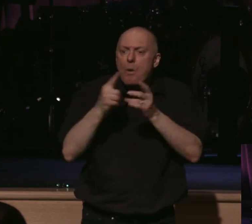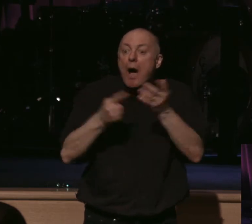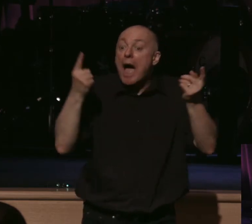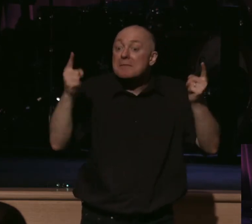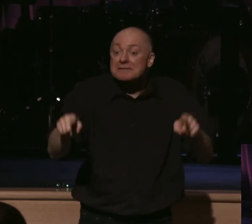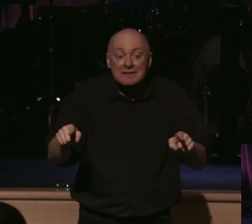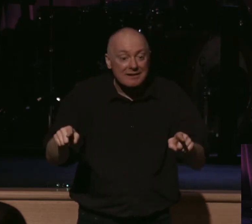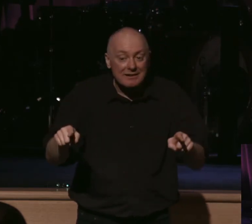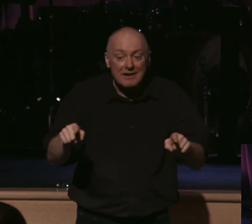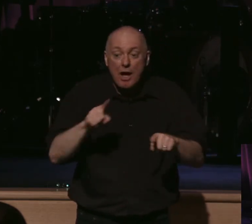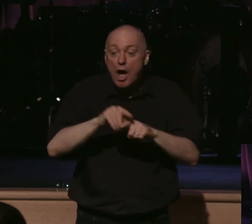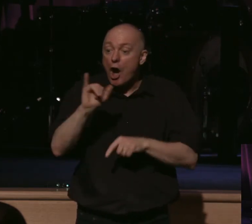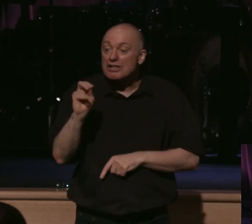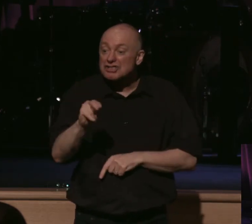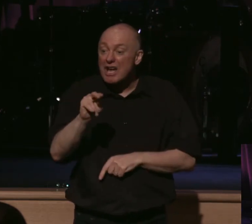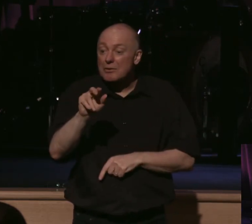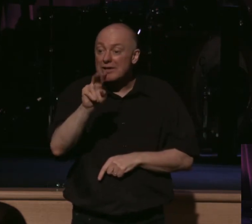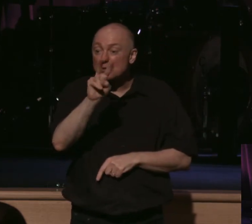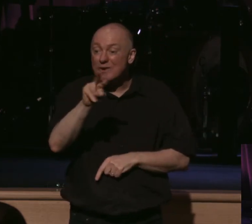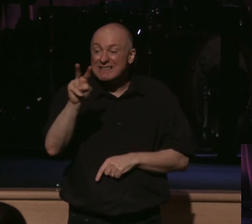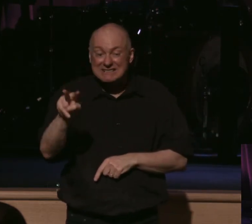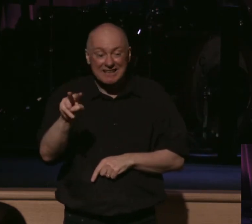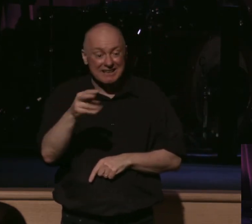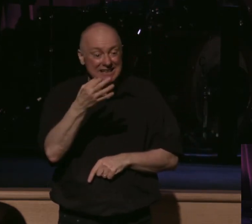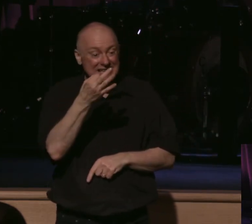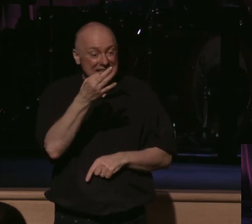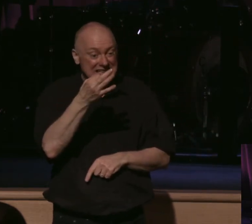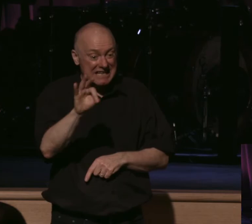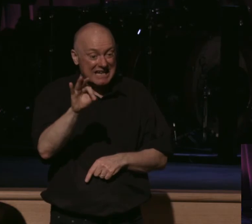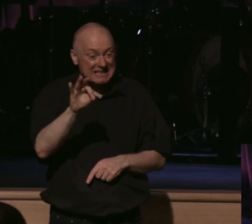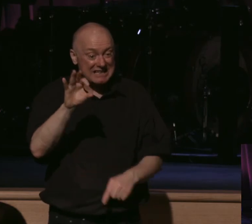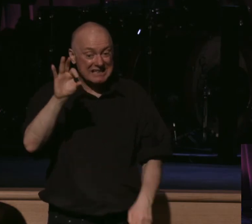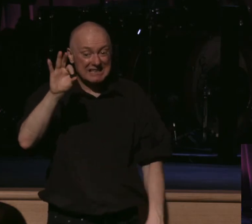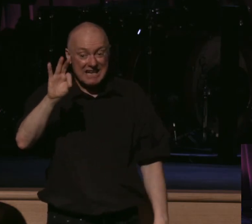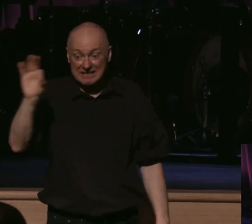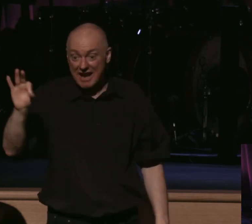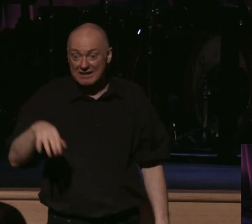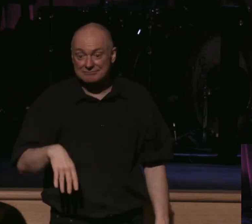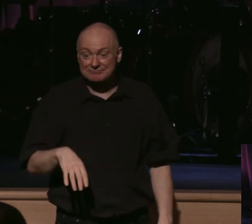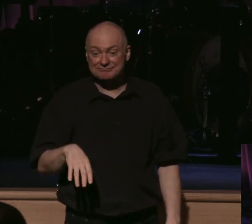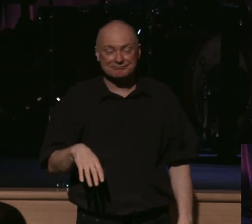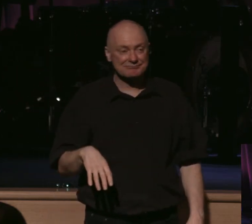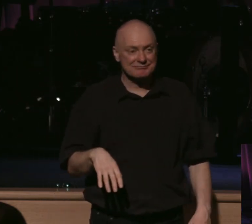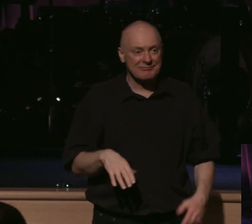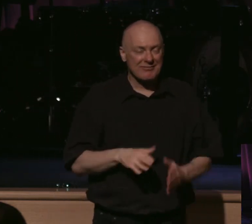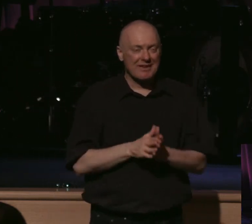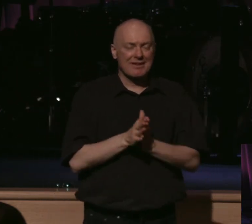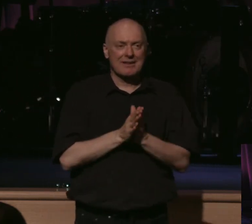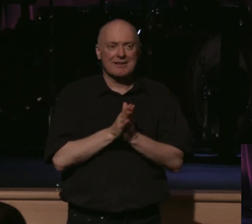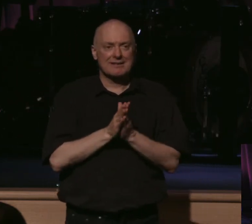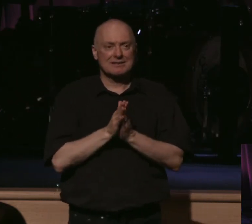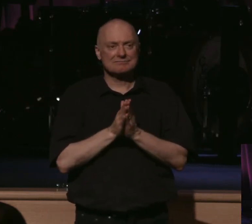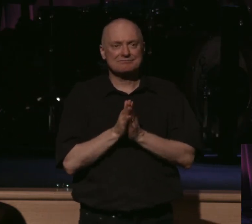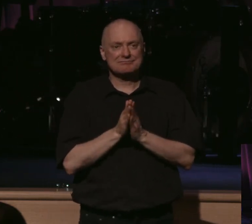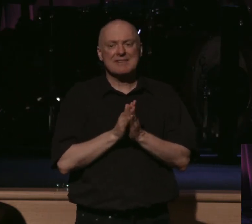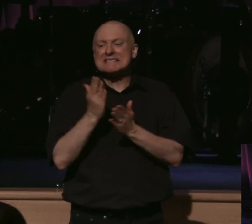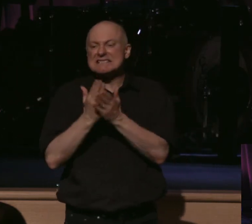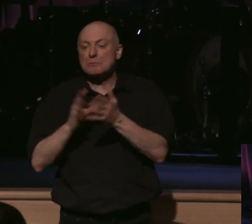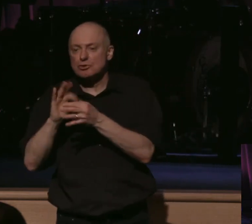happened on January 22nd of 1999. I could have told stories of more recent. Honestly, they're too graphic to share right now.